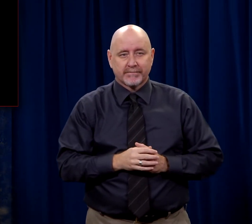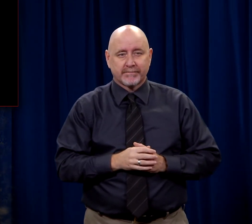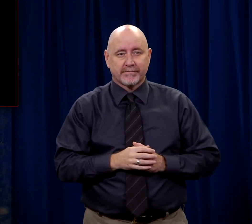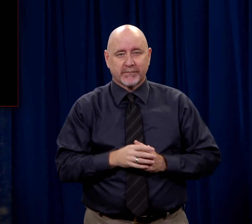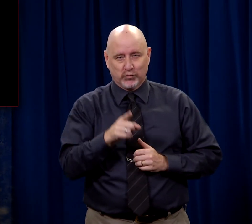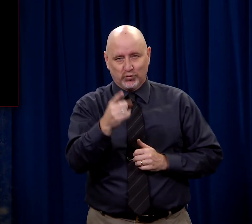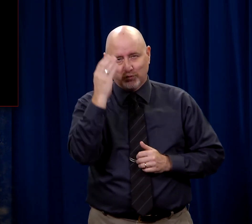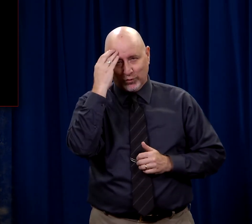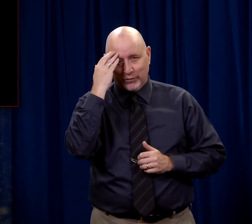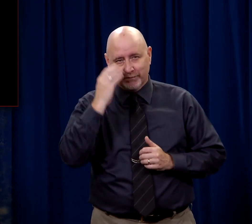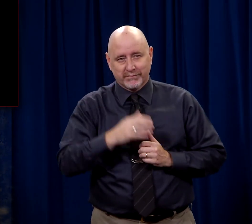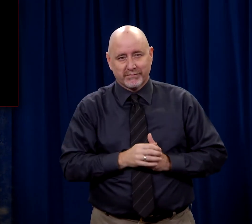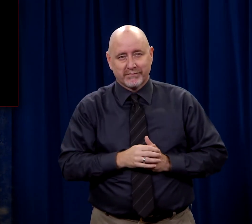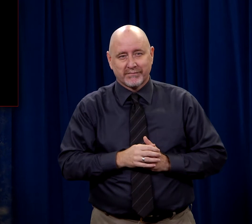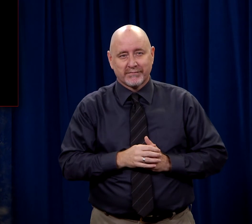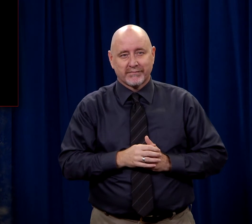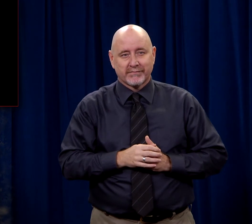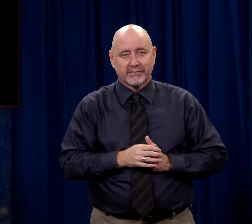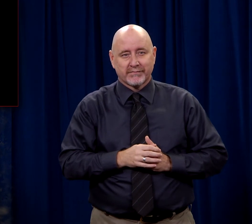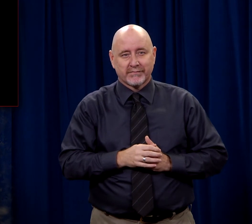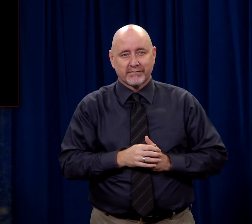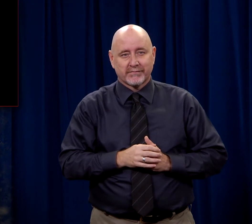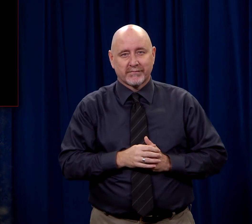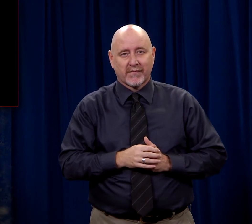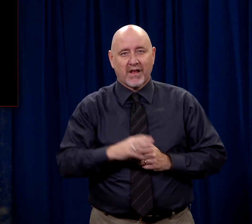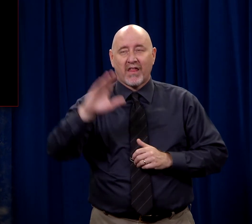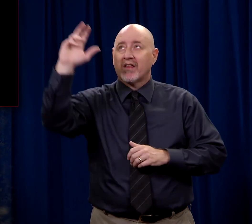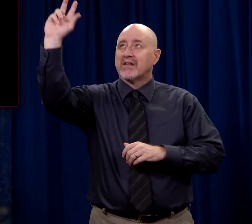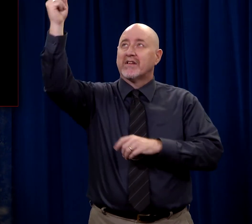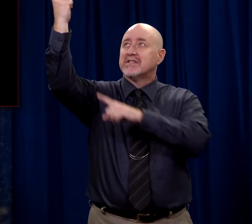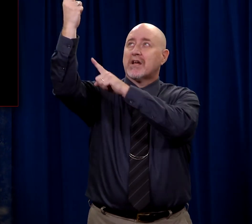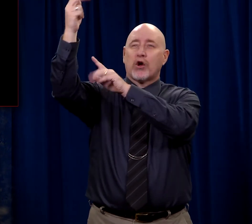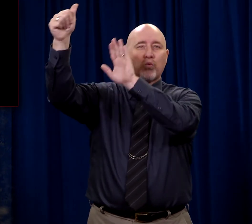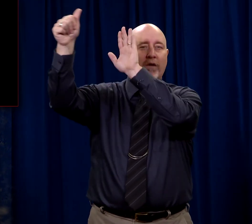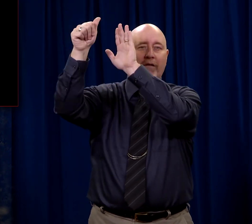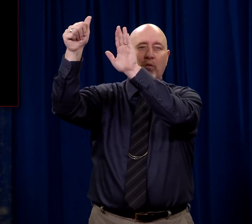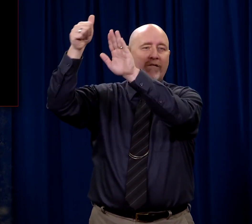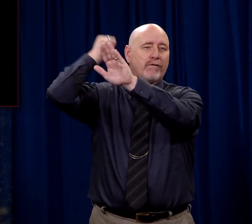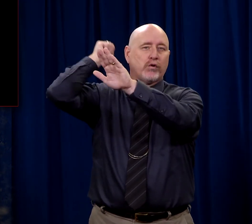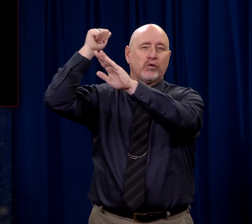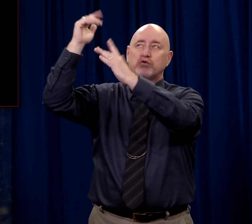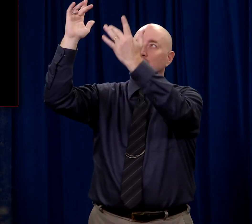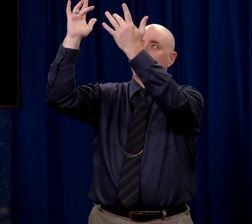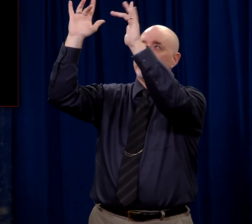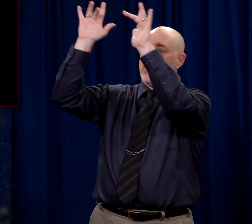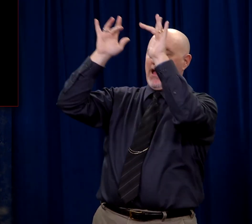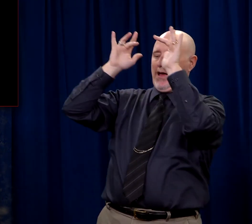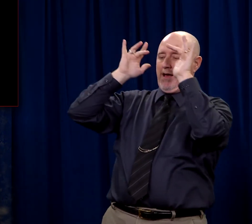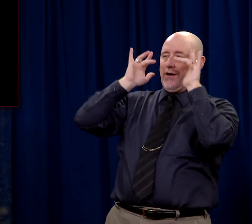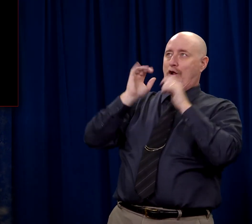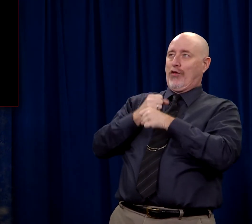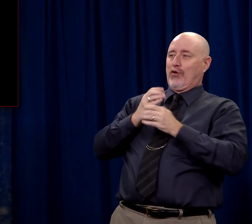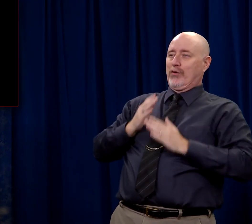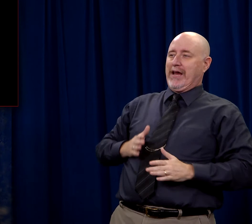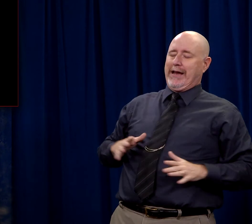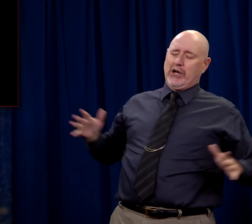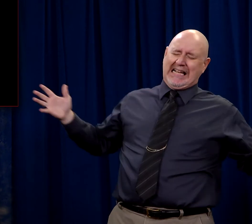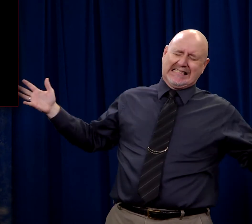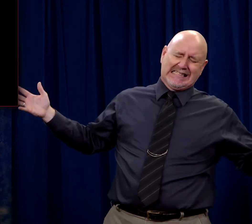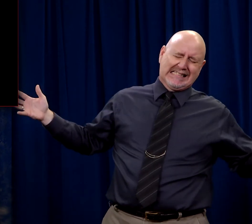You know. It was the sun refusing to shine on its naked Creator, writhing in